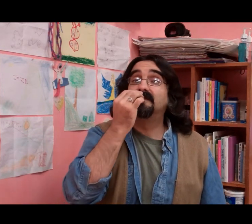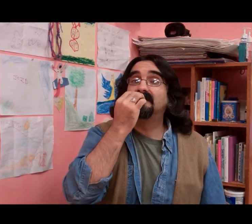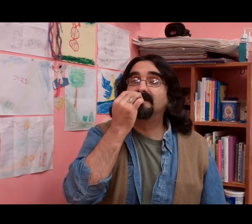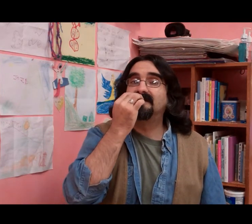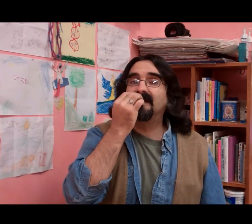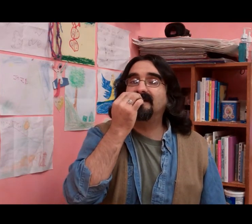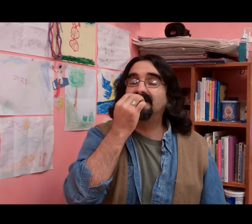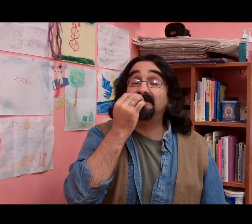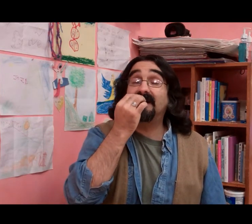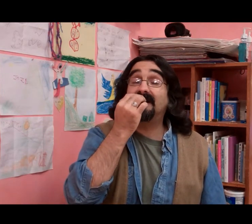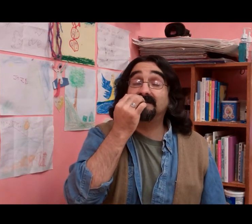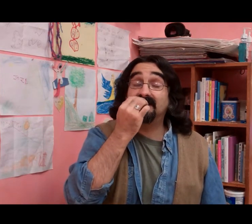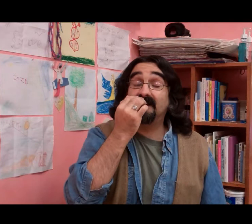Like attracts like.